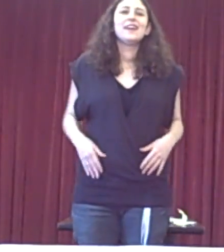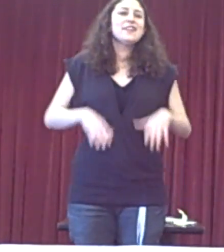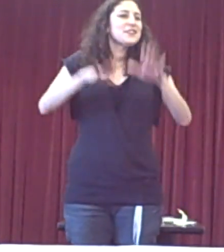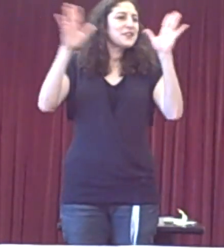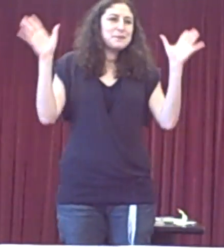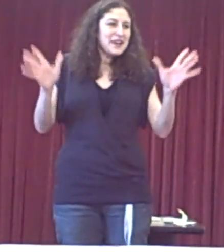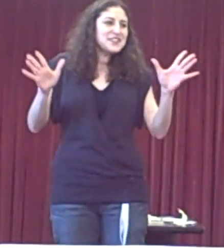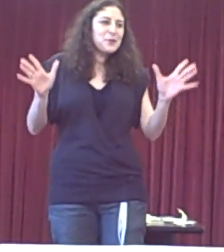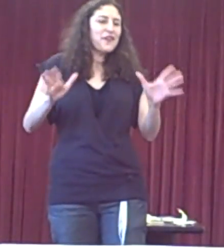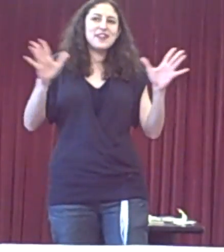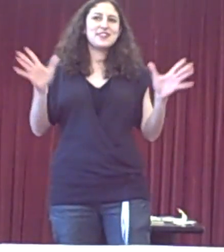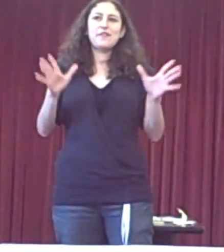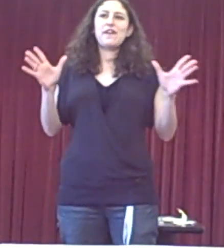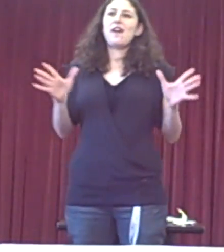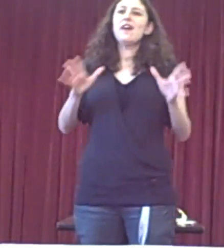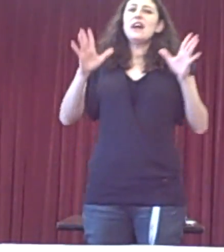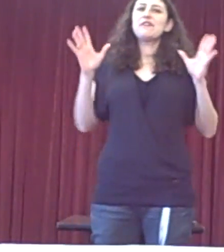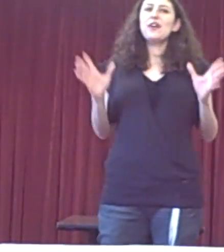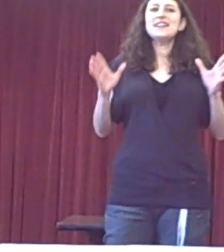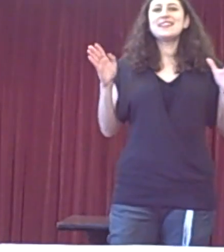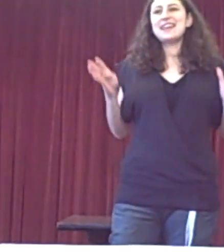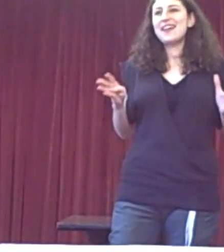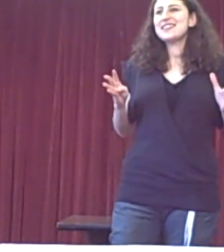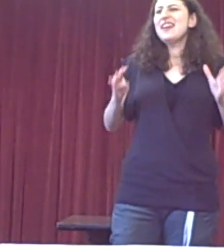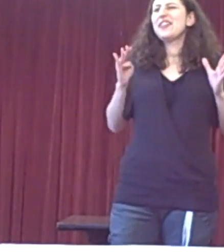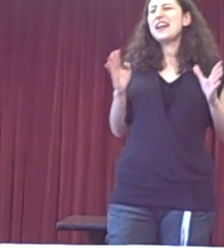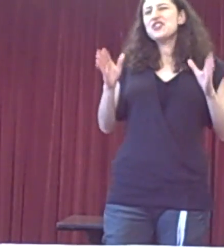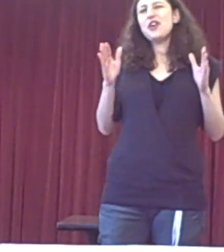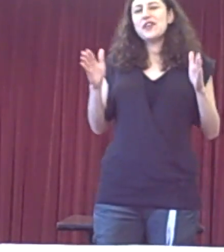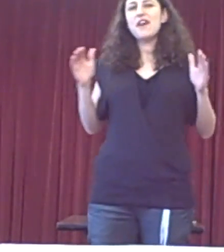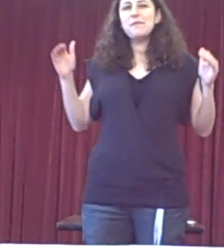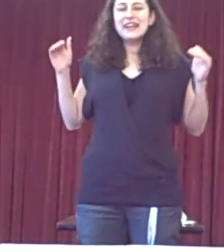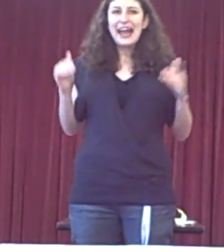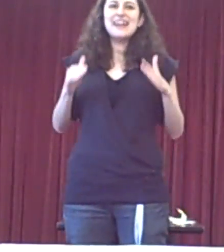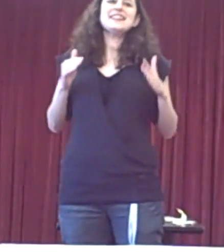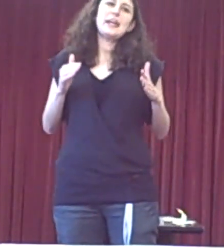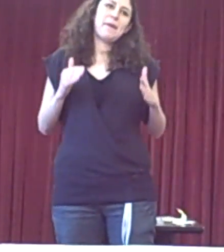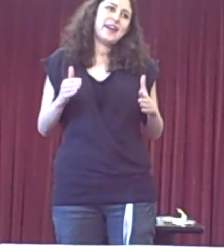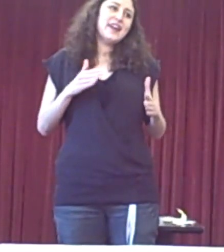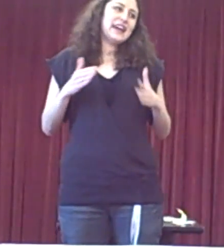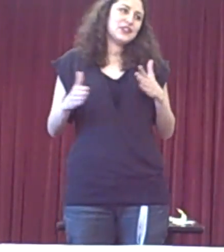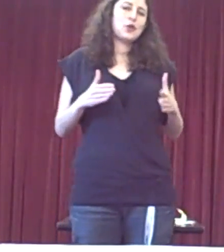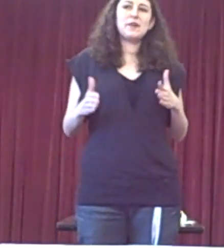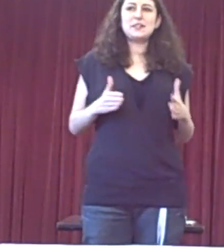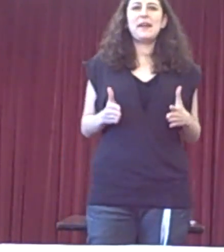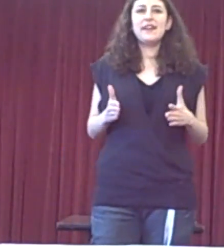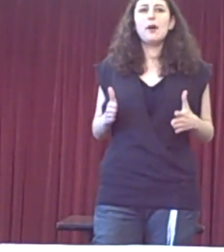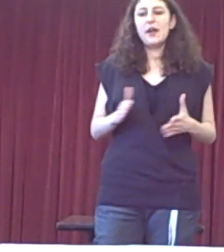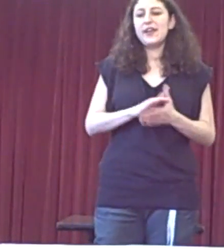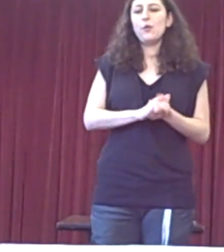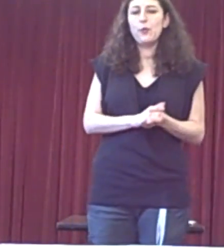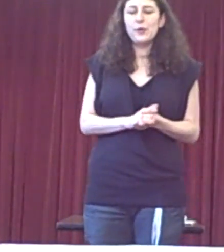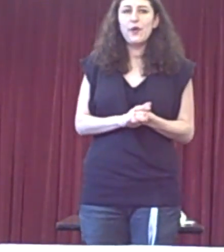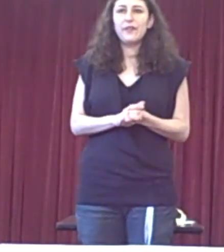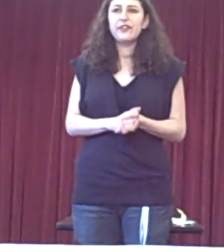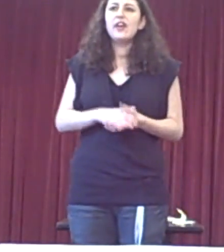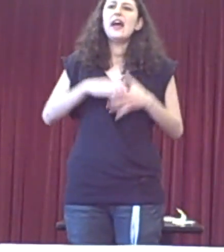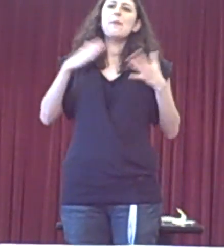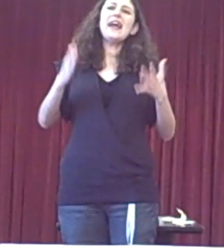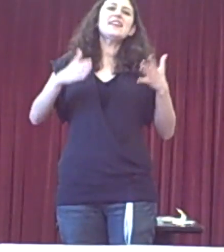So the speakers that we have heard so far have tried to tell us that actually know the government can step in and stop us spending our money on what we want. And we have